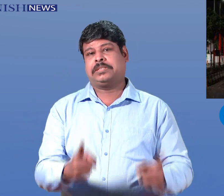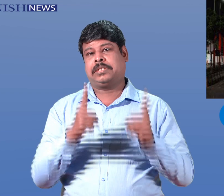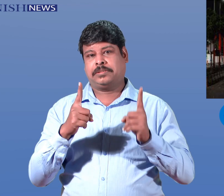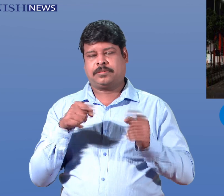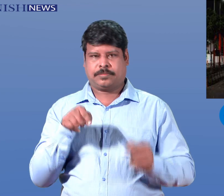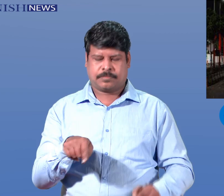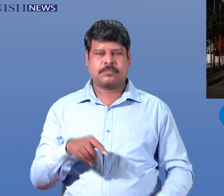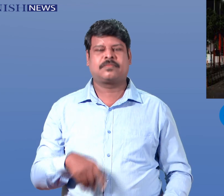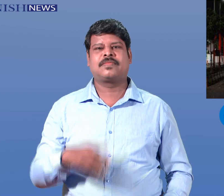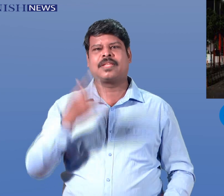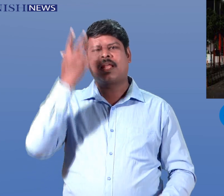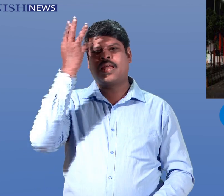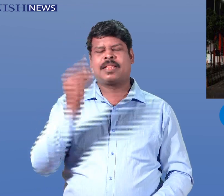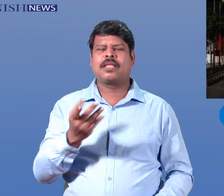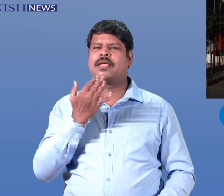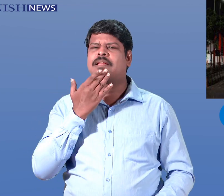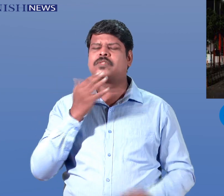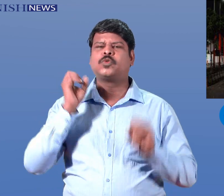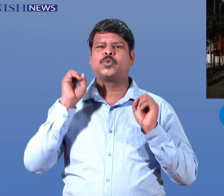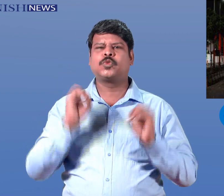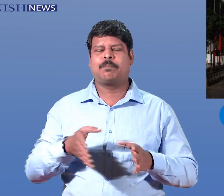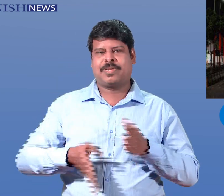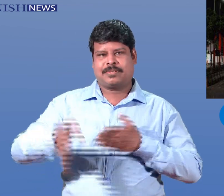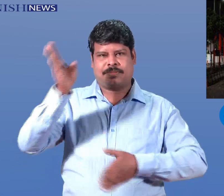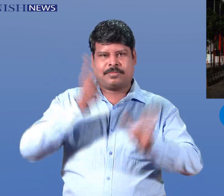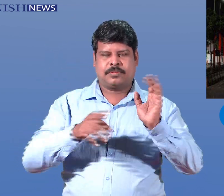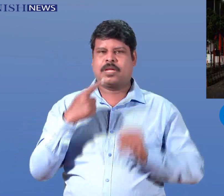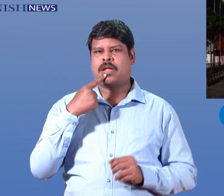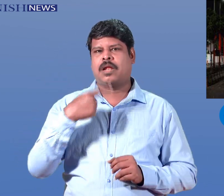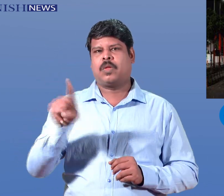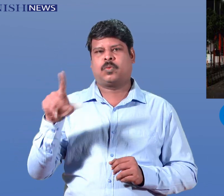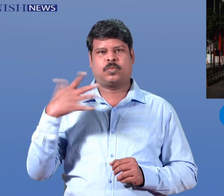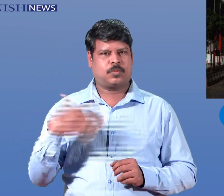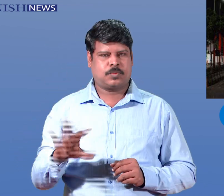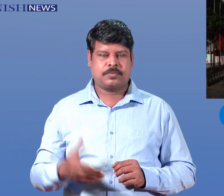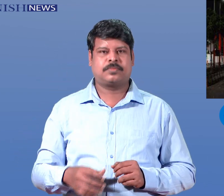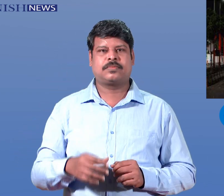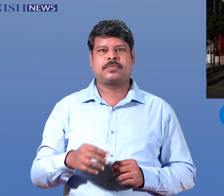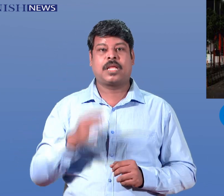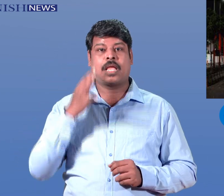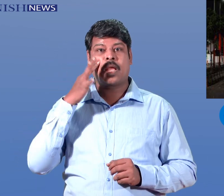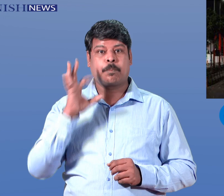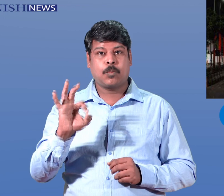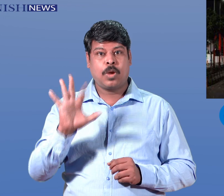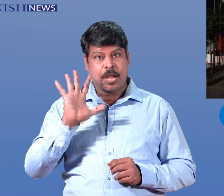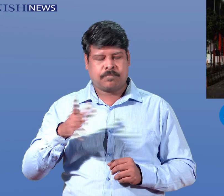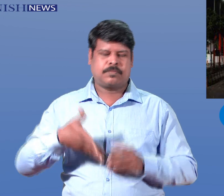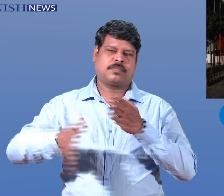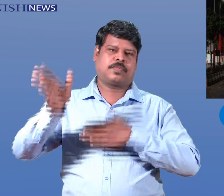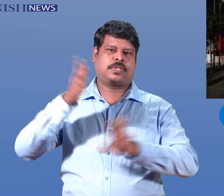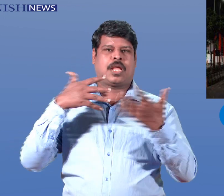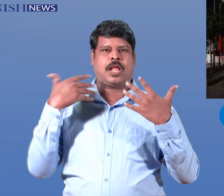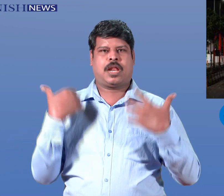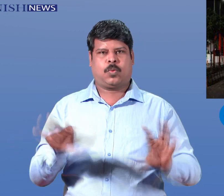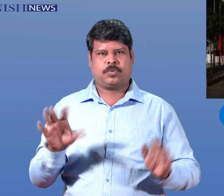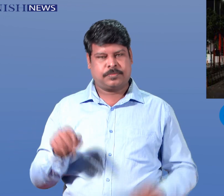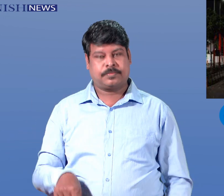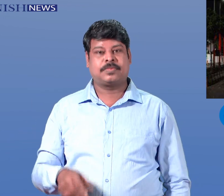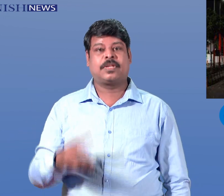Kerala Chief Secretary. Restrictions on non-essential activities and movement at night between 9pm and